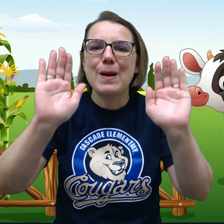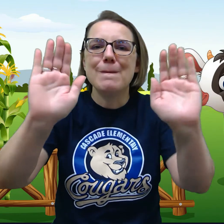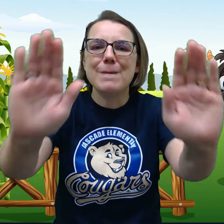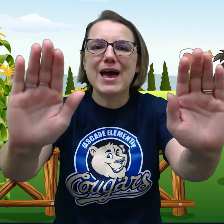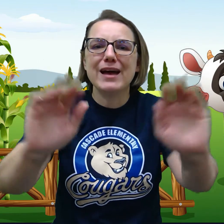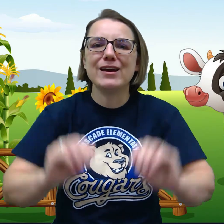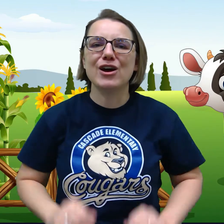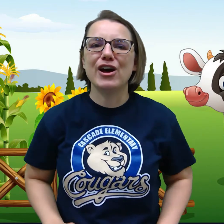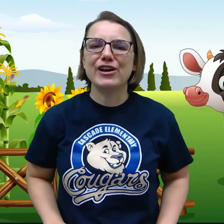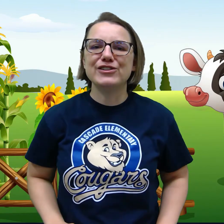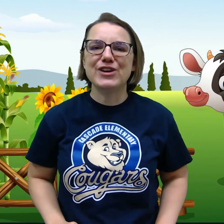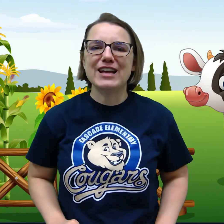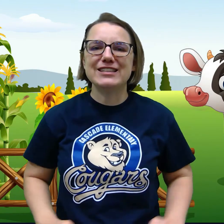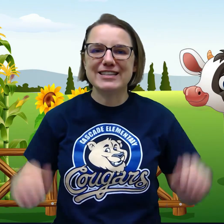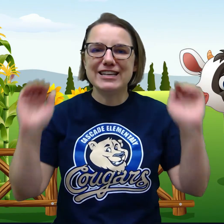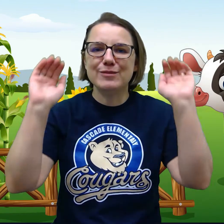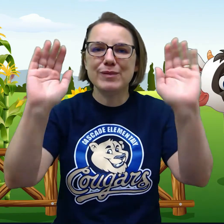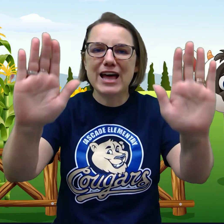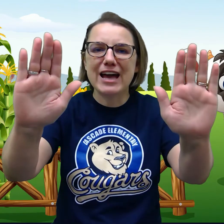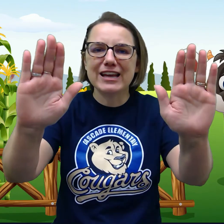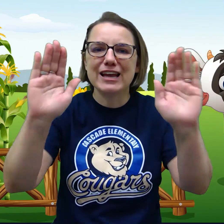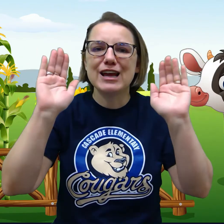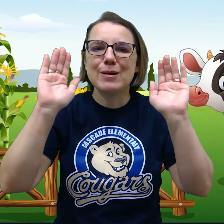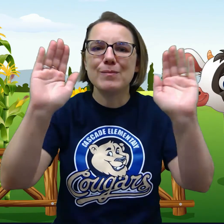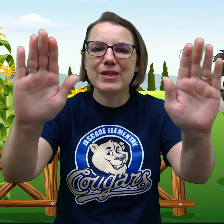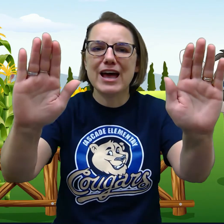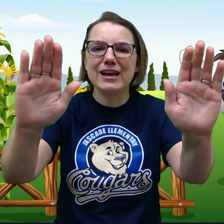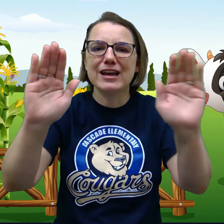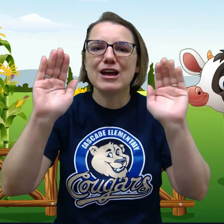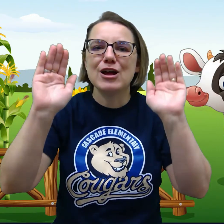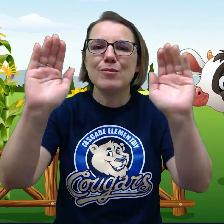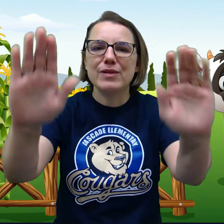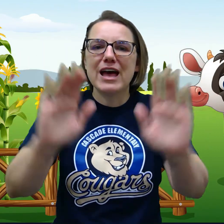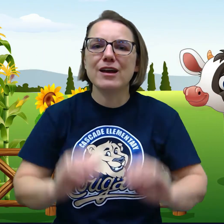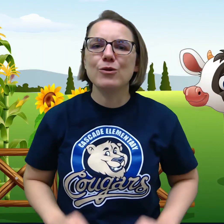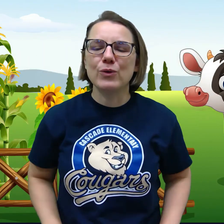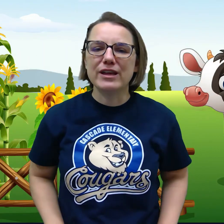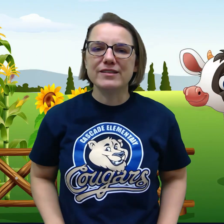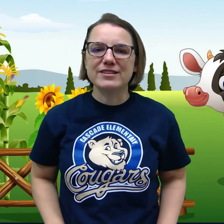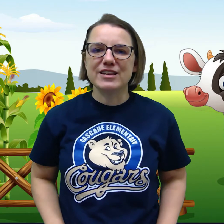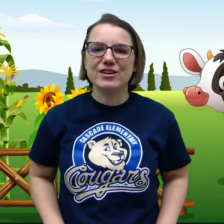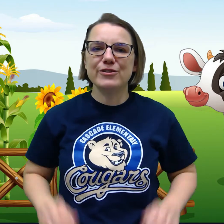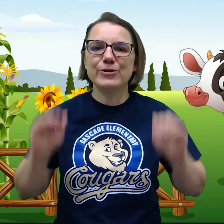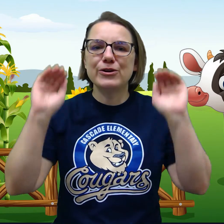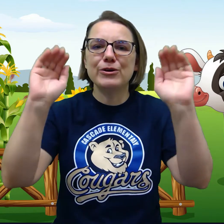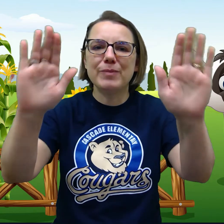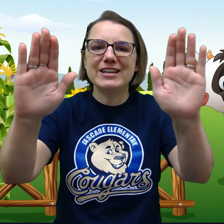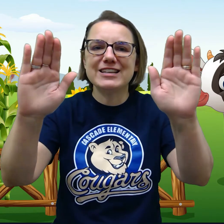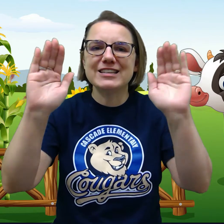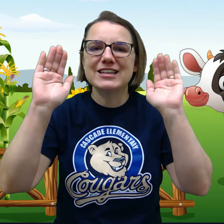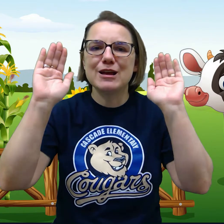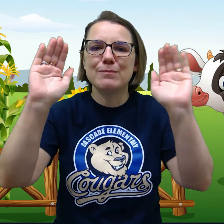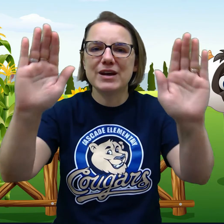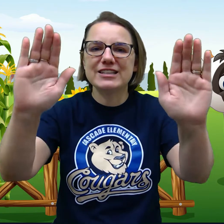Mack, all dressed in black, black, black, with silver buttons, buttons,